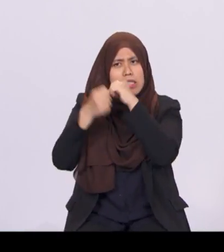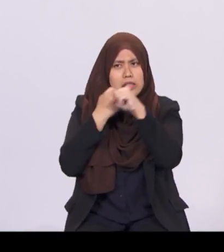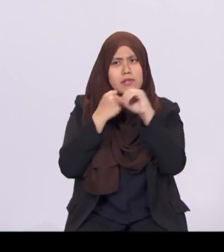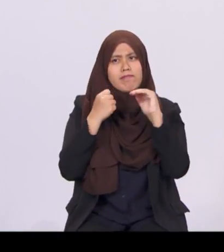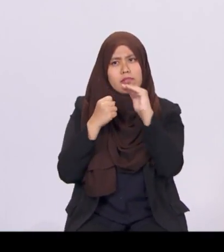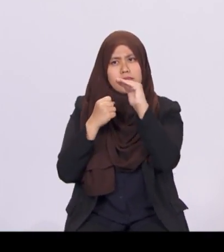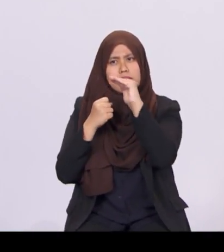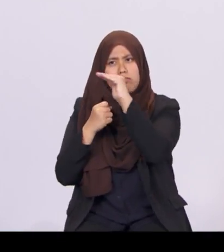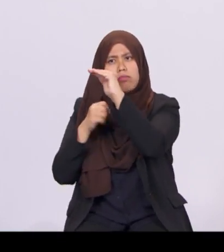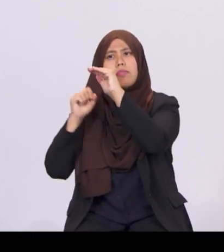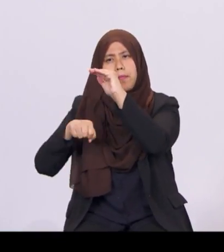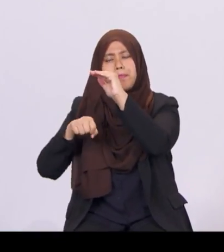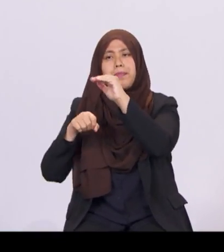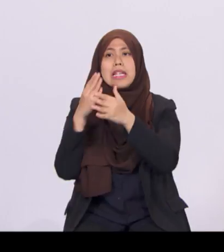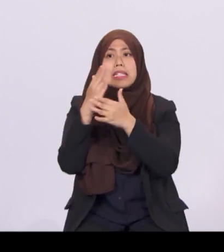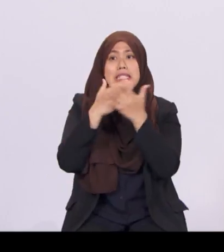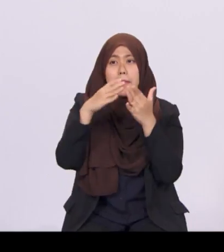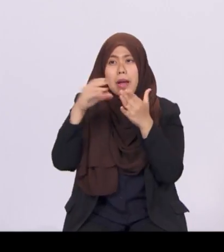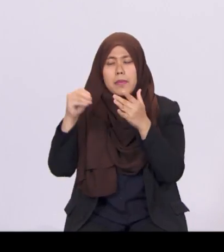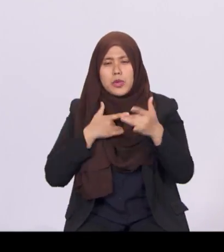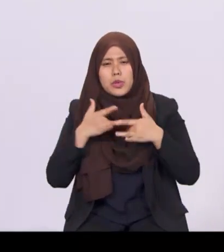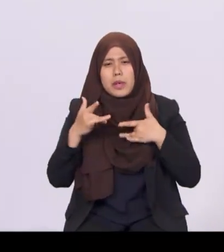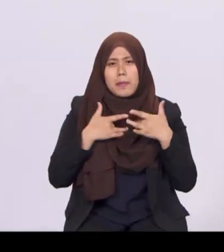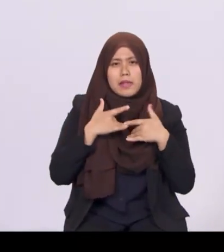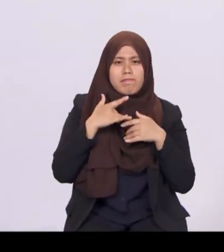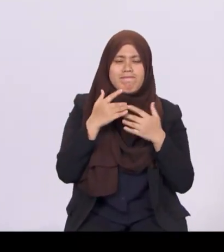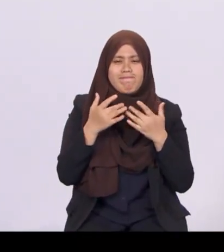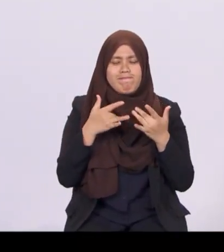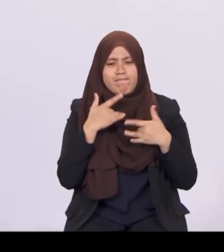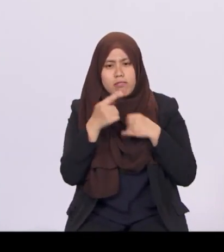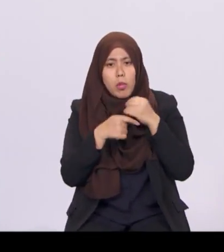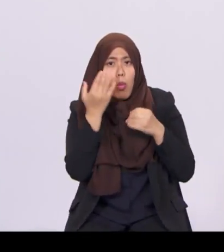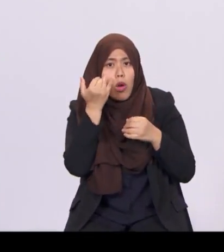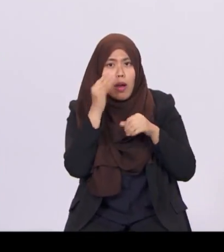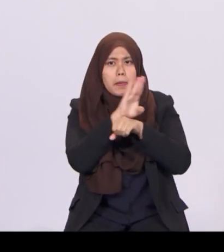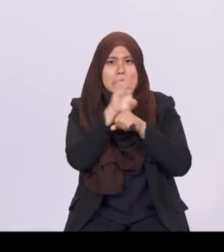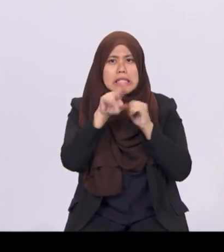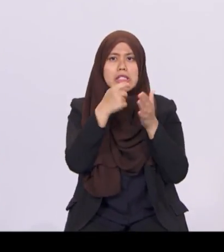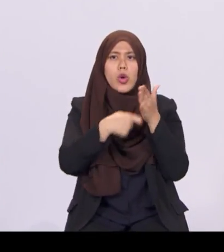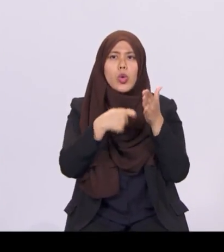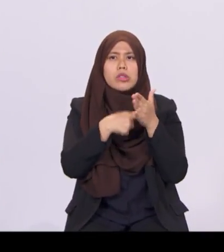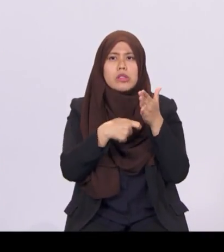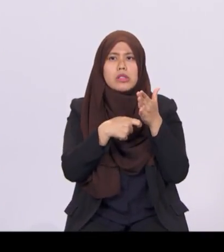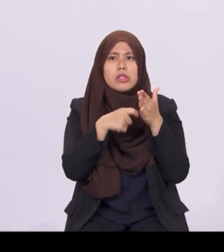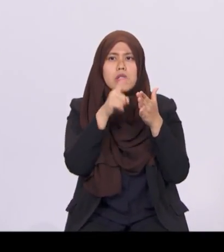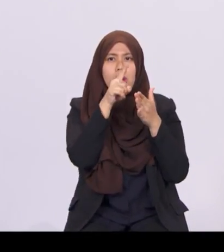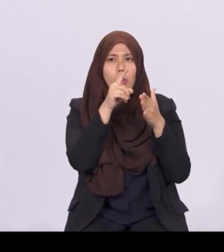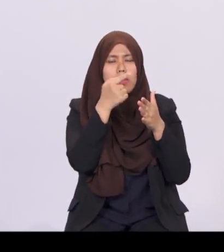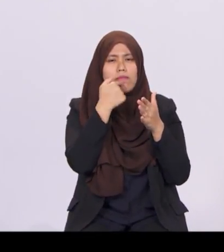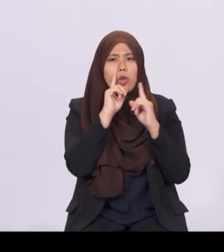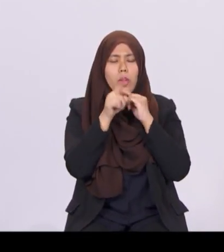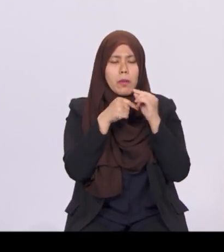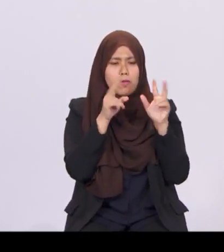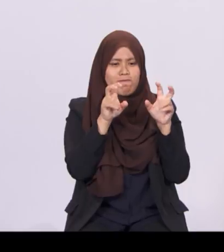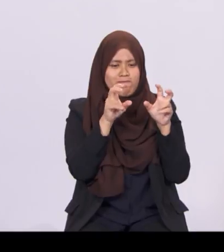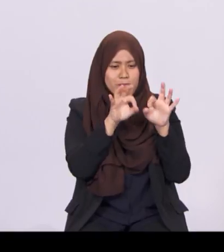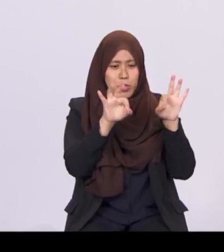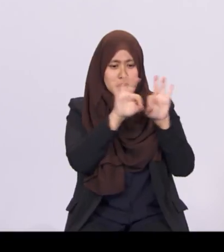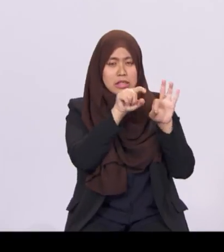concerned about business costs. A key driver of this is wage costs, wage growth. But wage growth